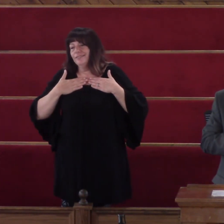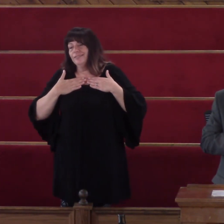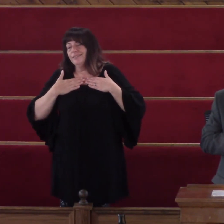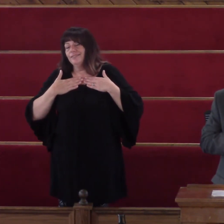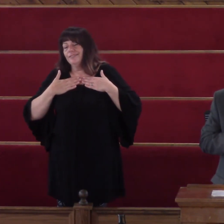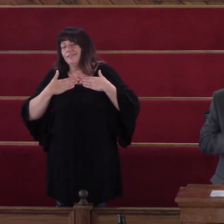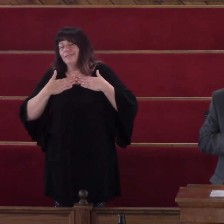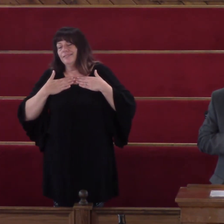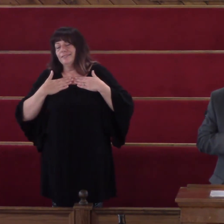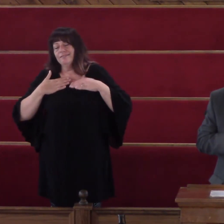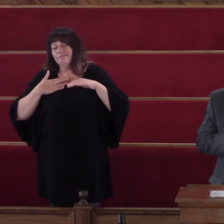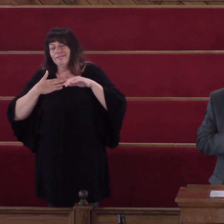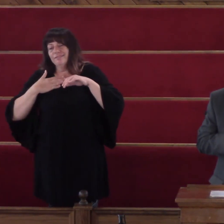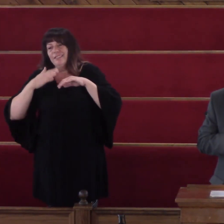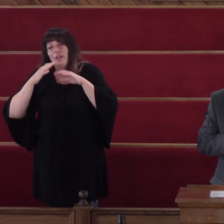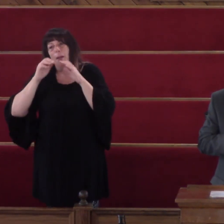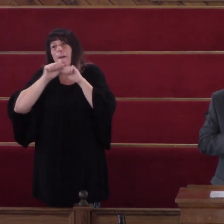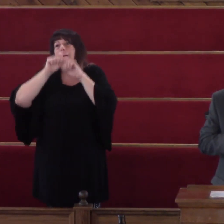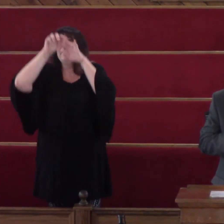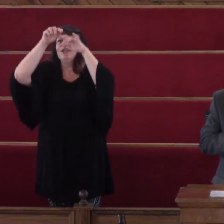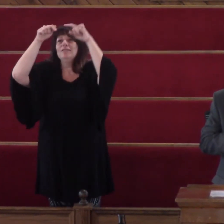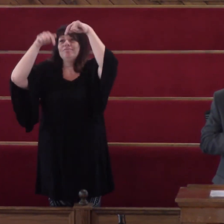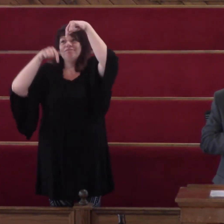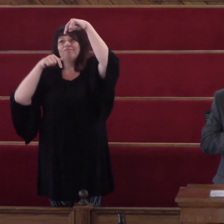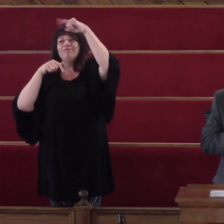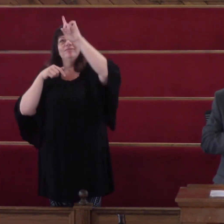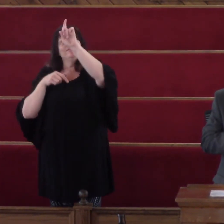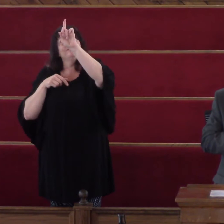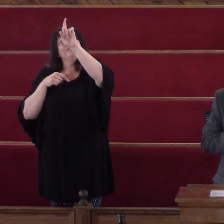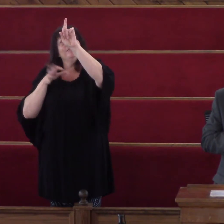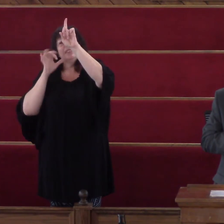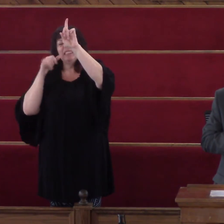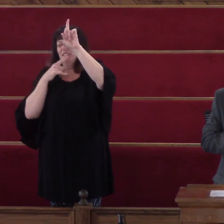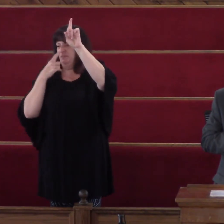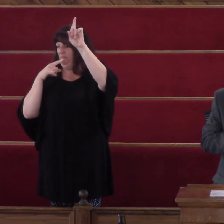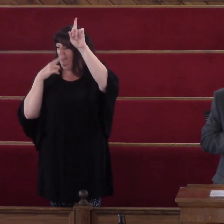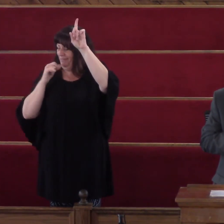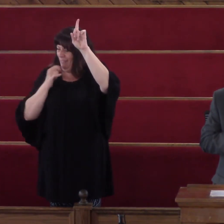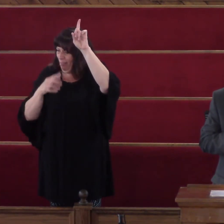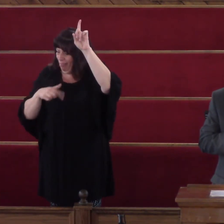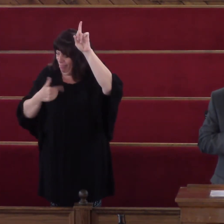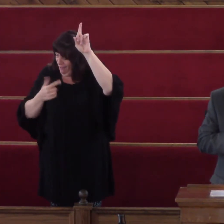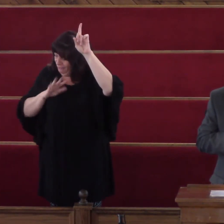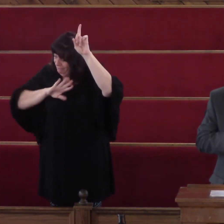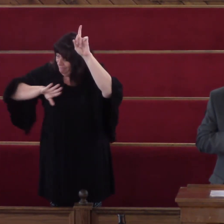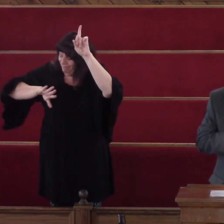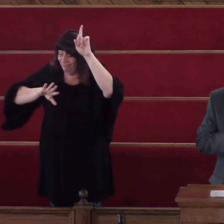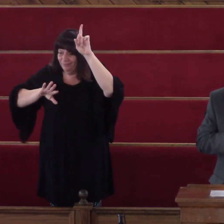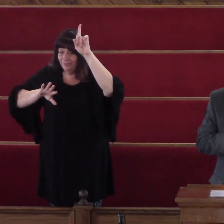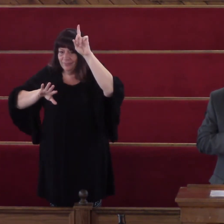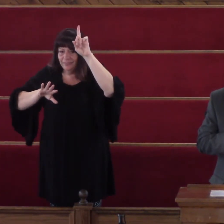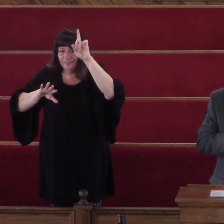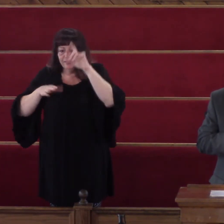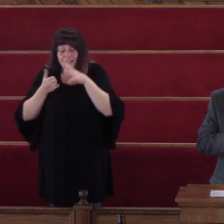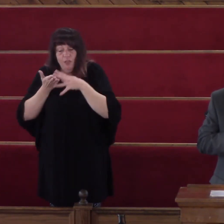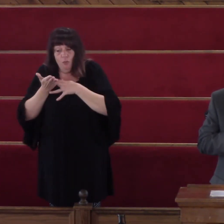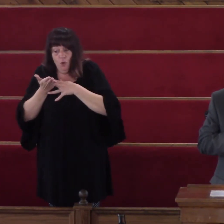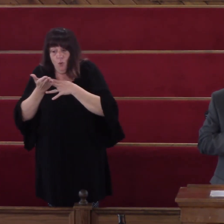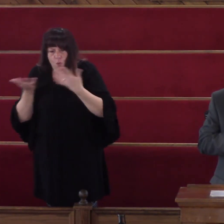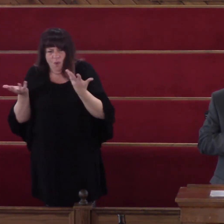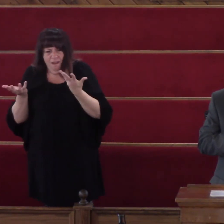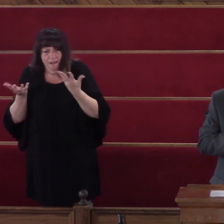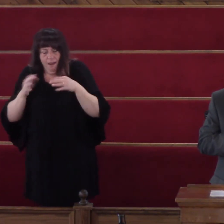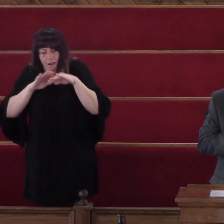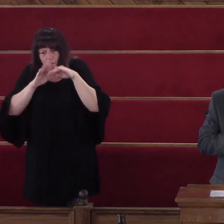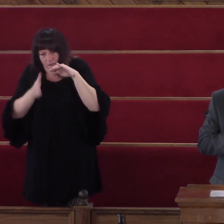of life But I've just come Through the valley Of trouble Fear